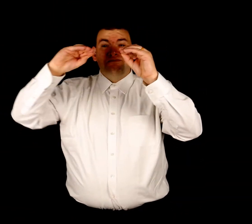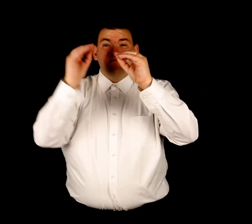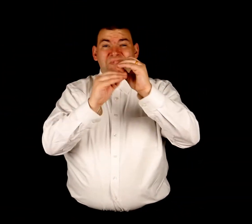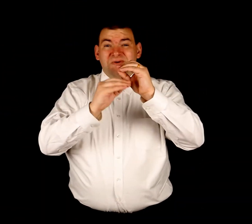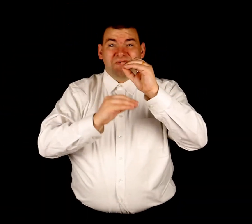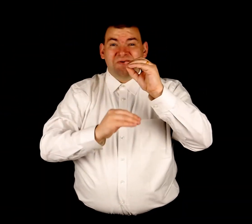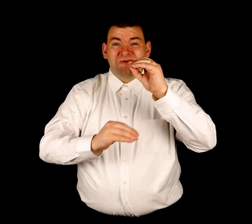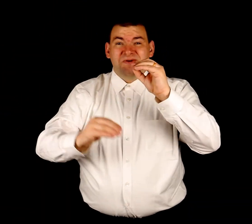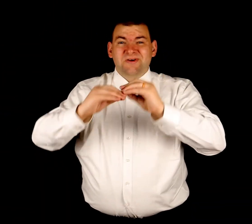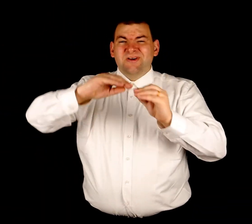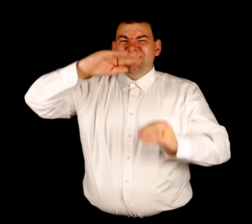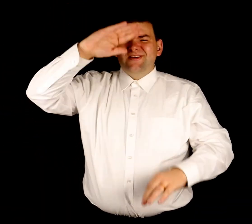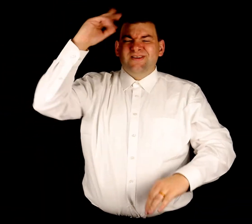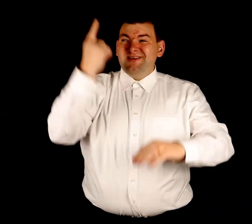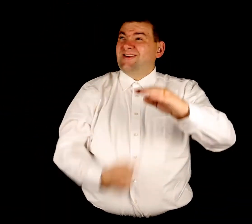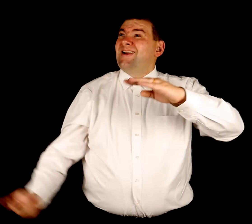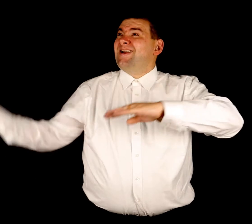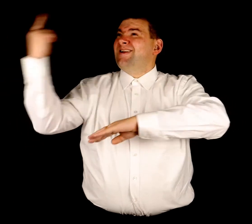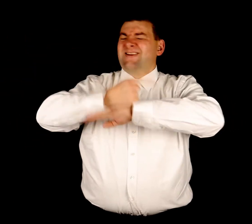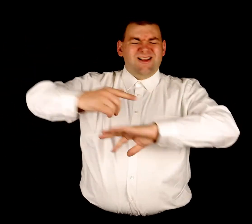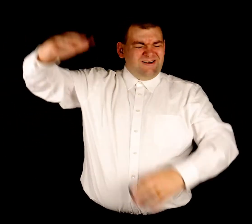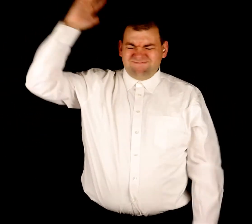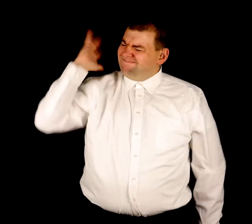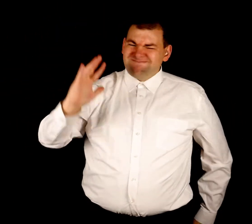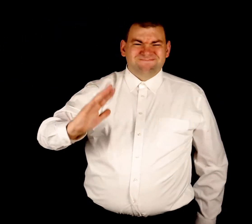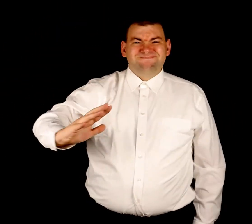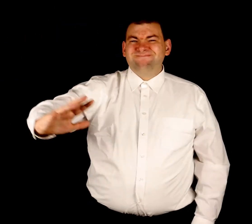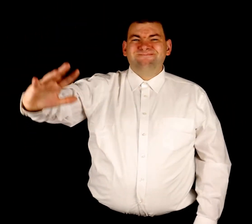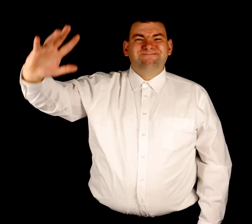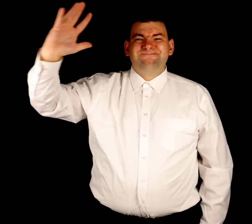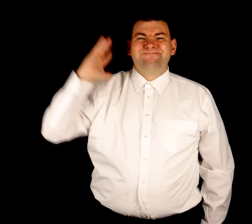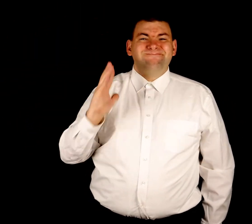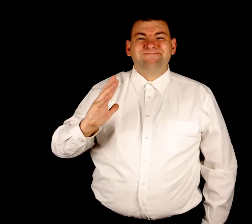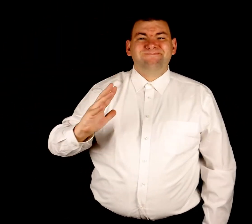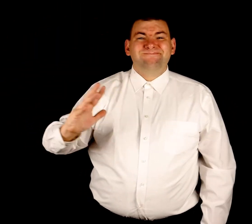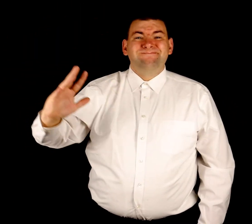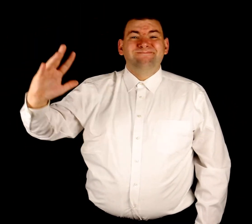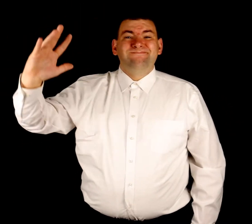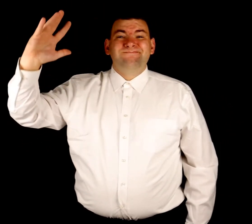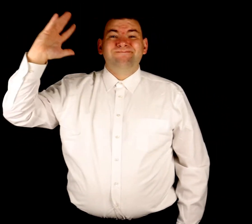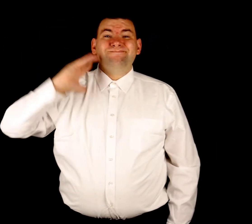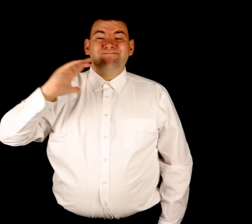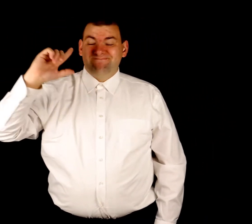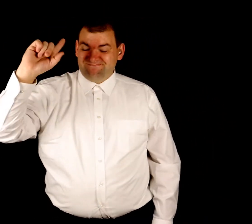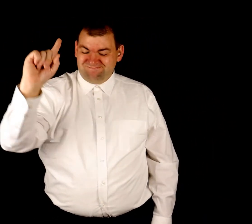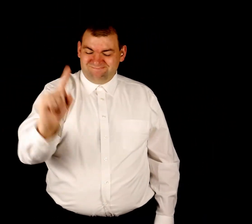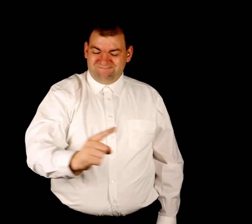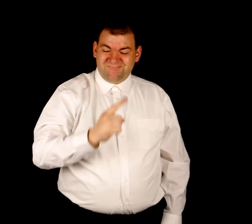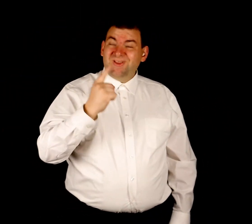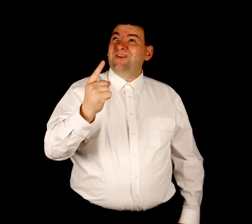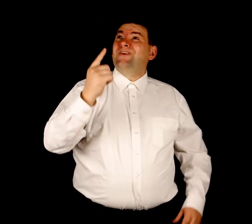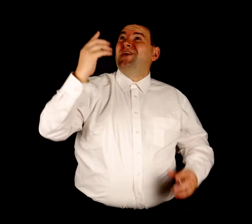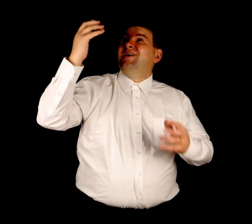today than ever And I just